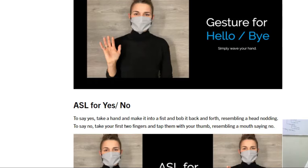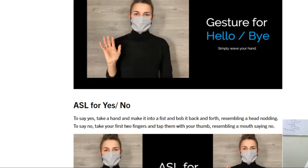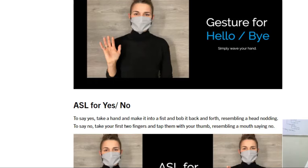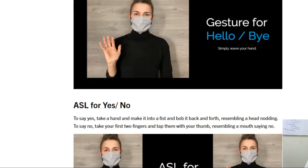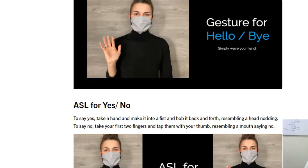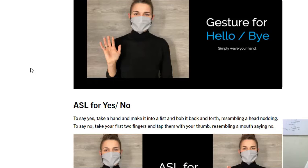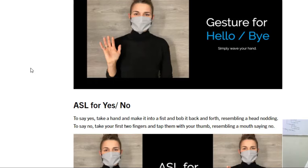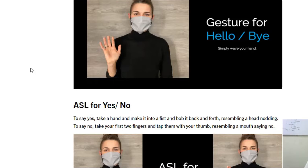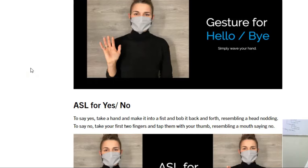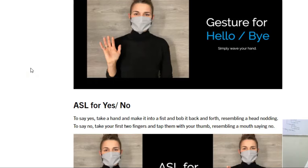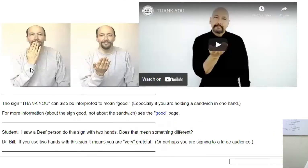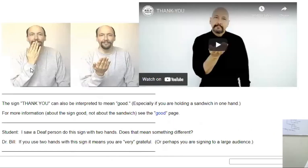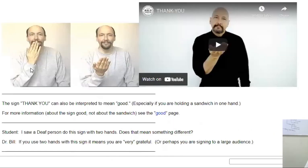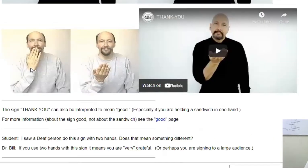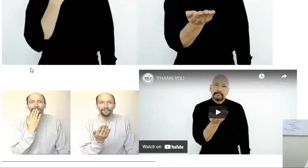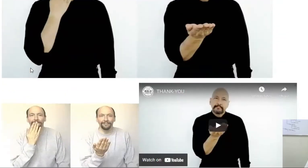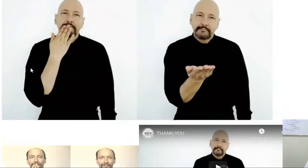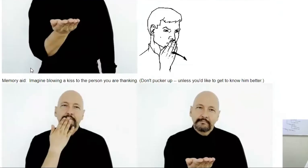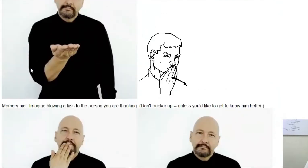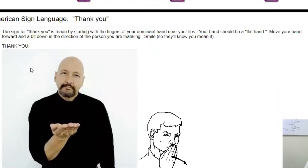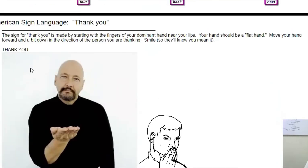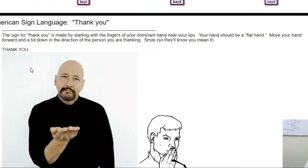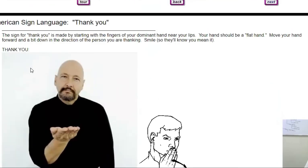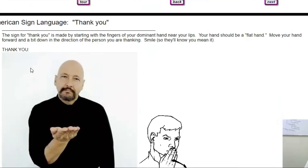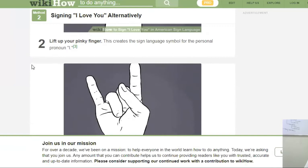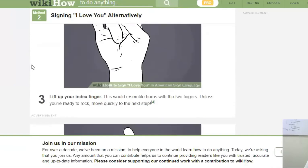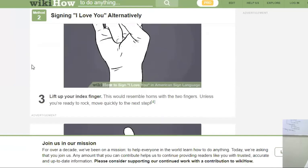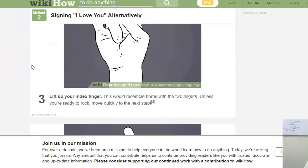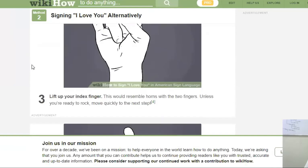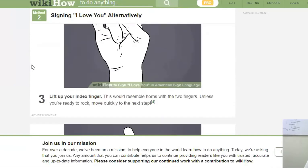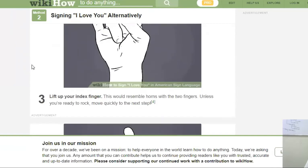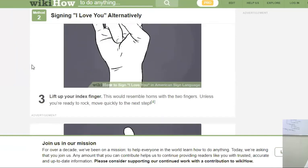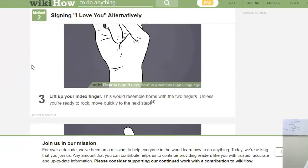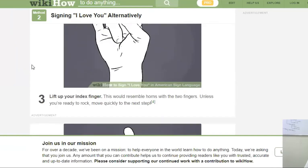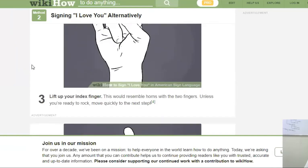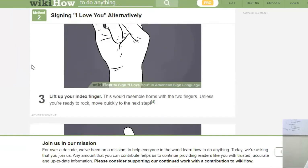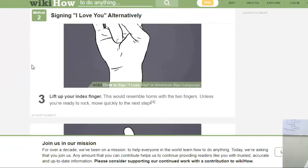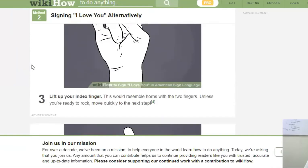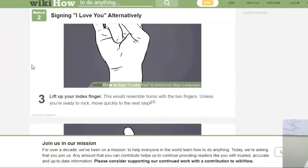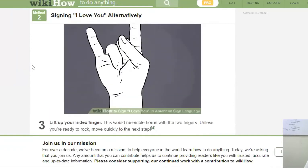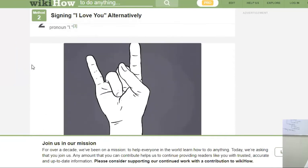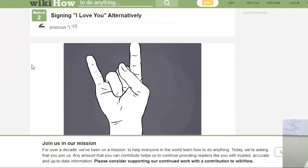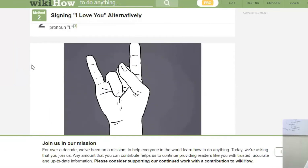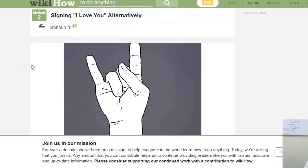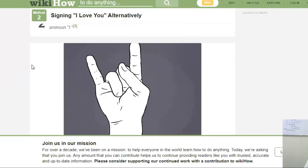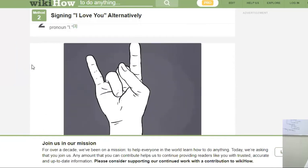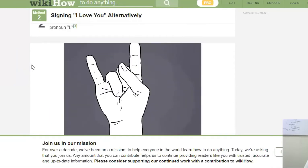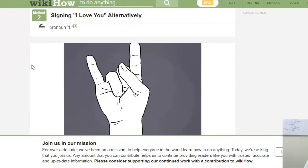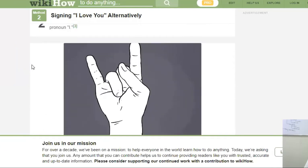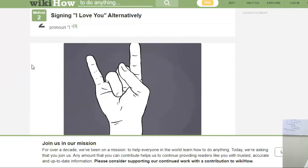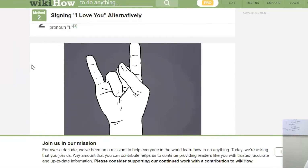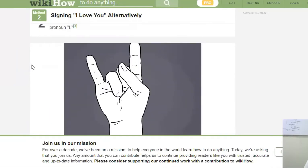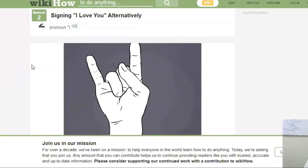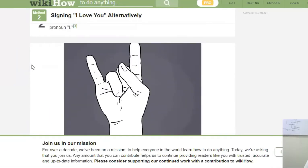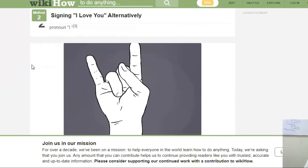you can search over over the internet and you can uh find many more so guys these are actually uh sign language activity uh